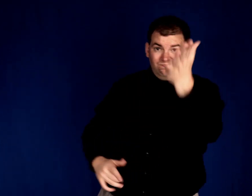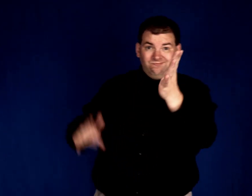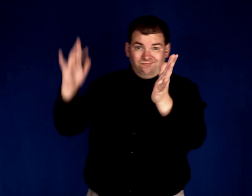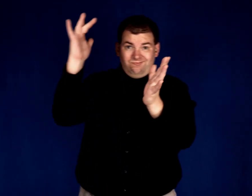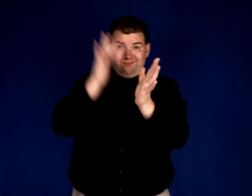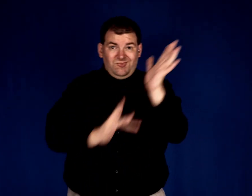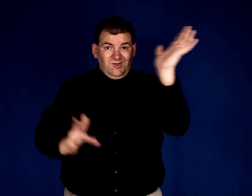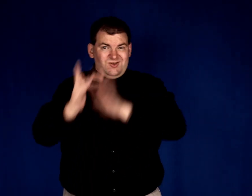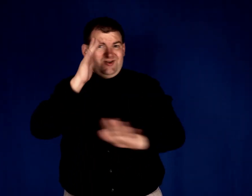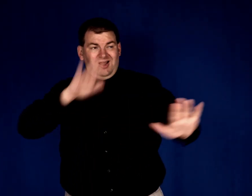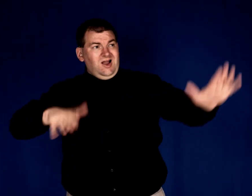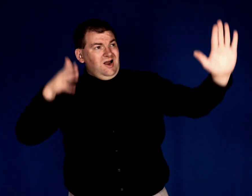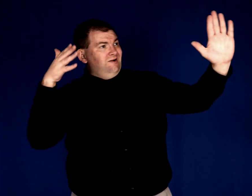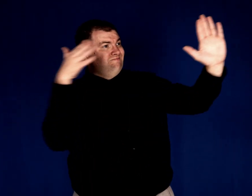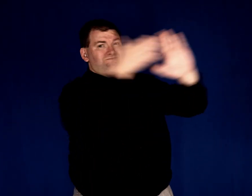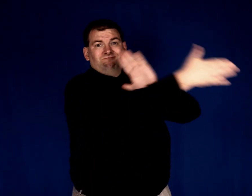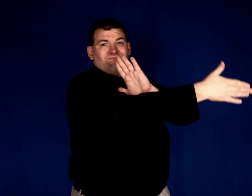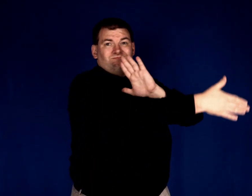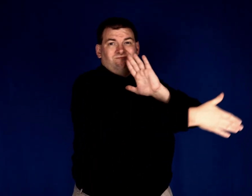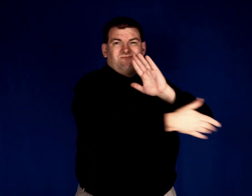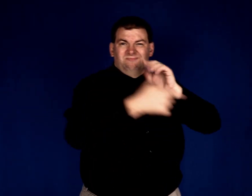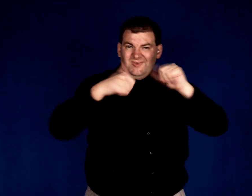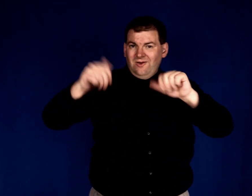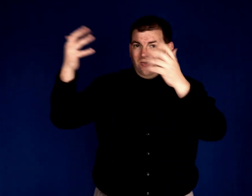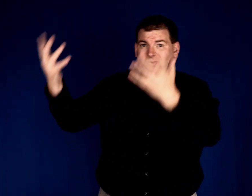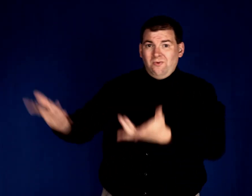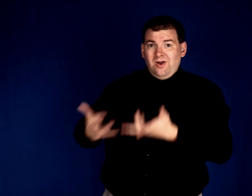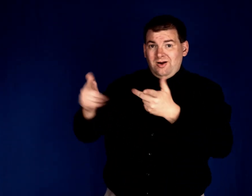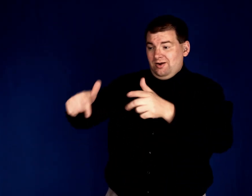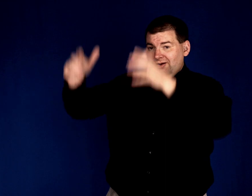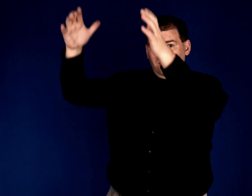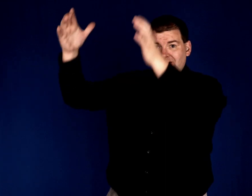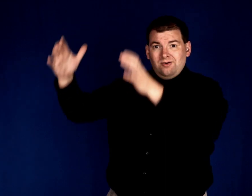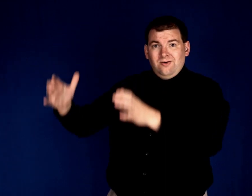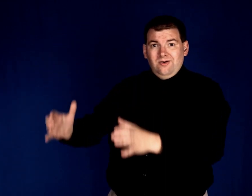He's not gone, he's still waiting by the well,